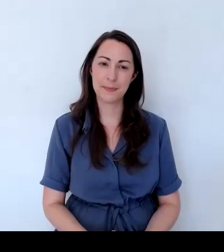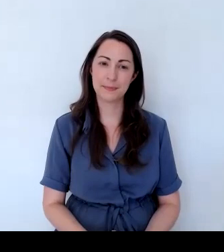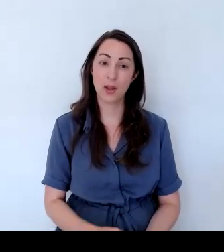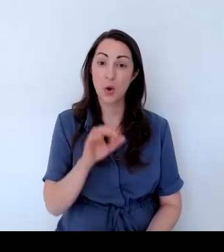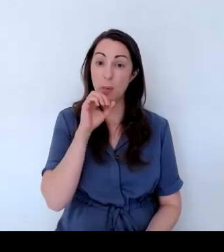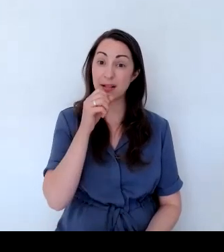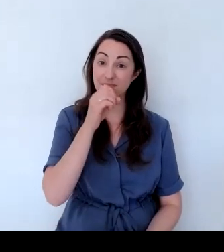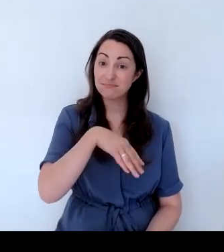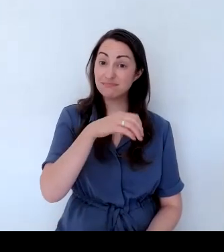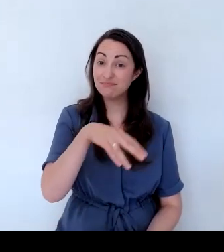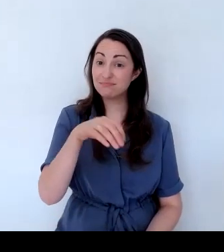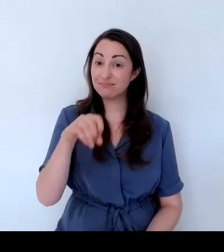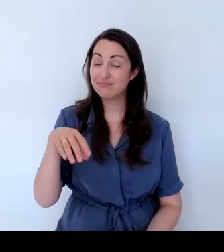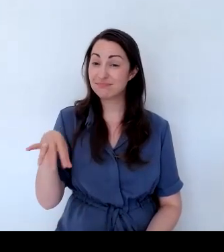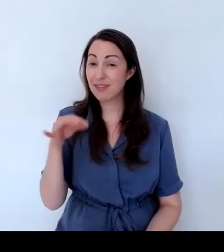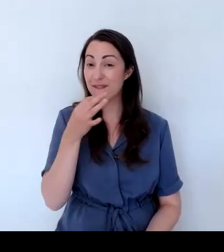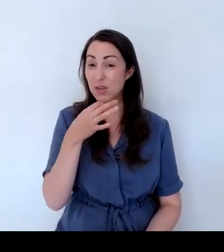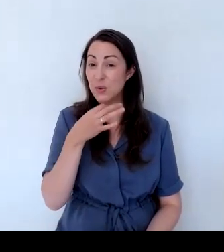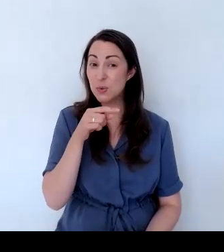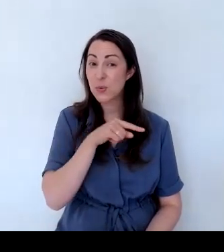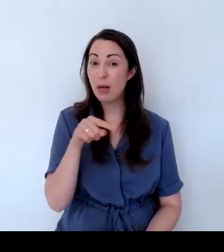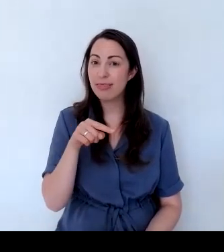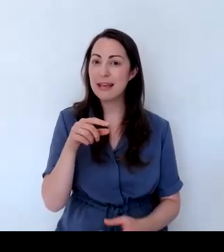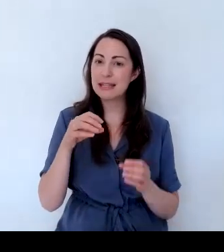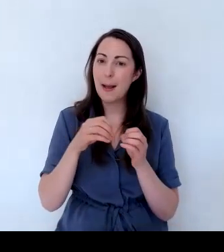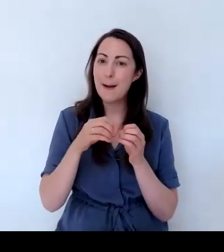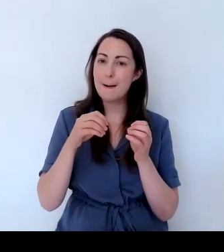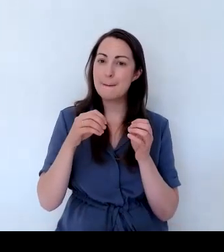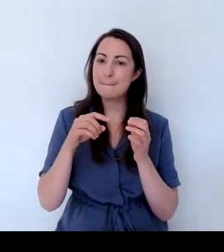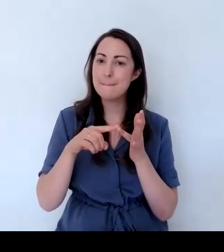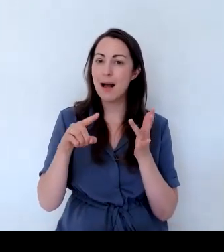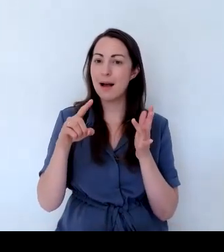And we've got these are the Buddleia buzz that we talked about earlier.